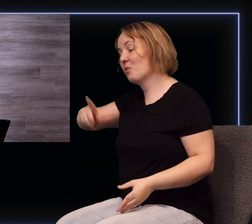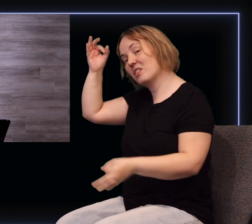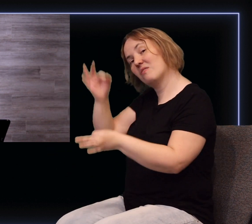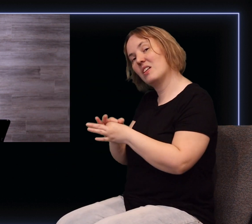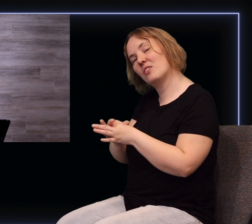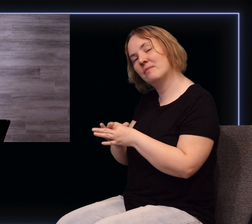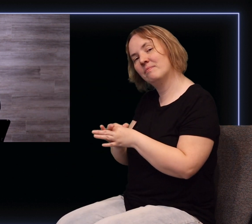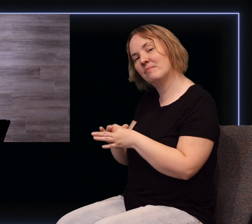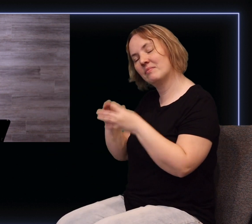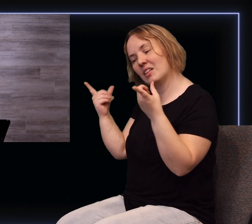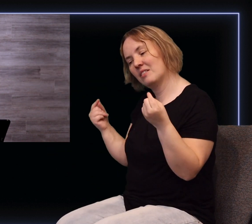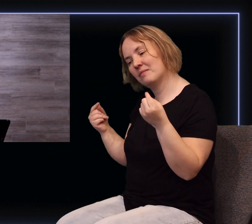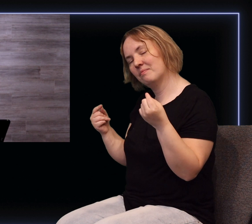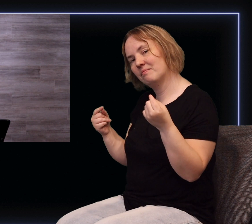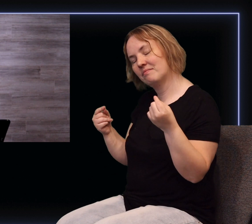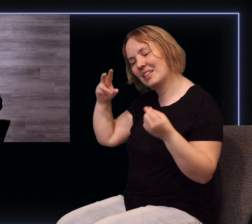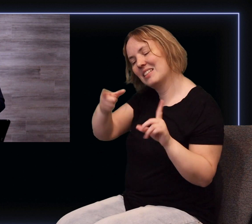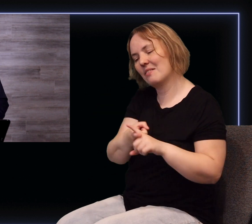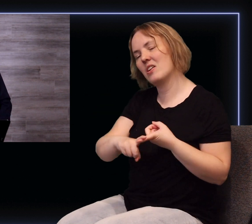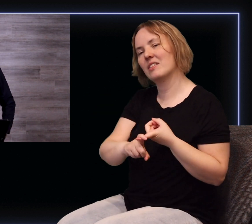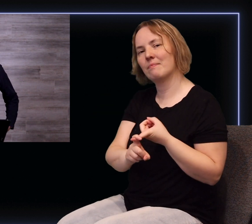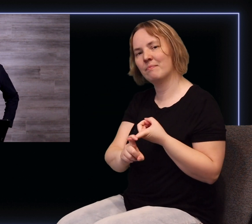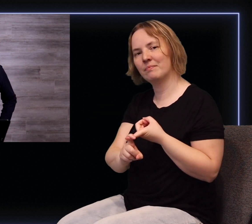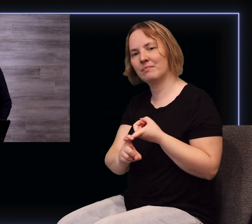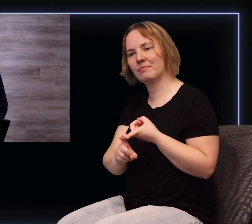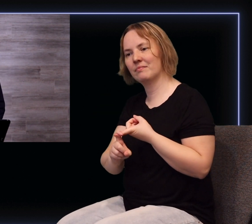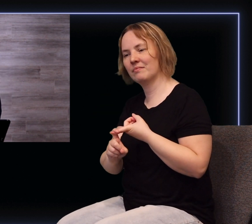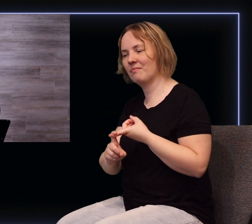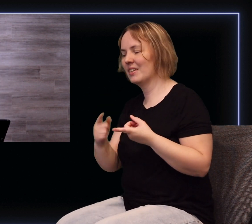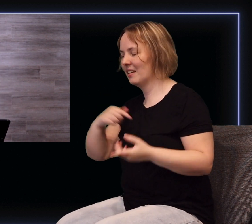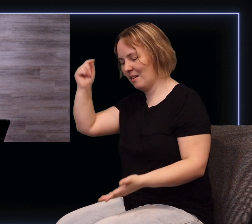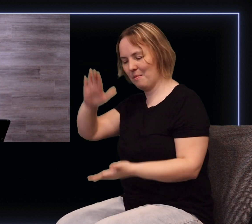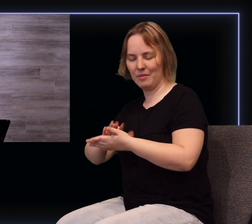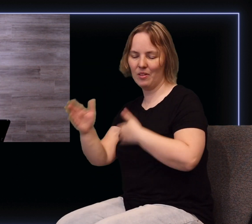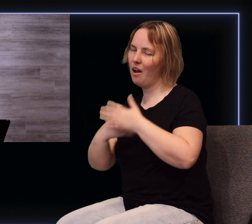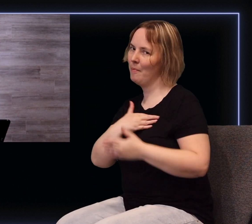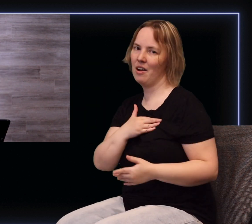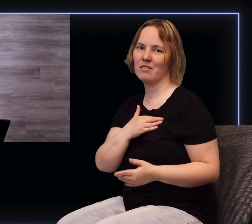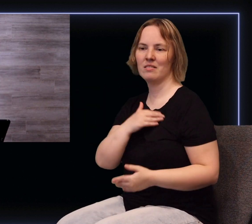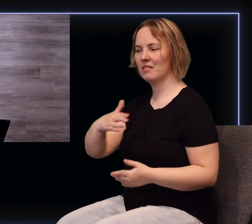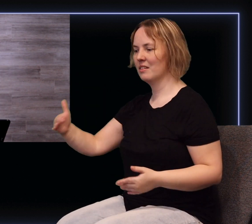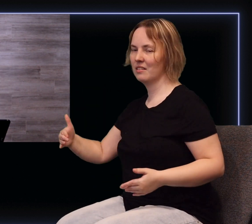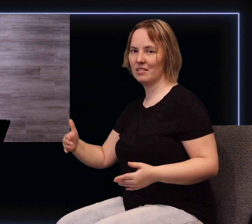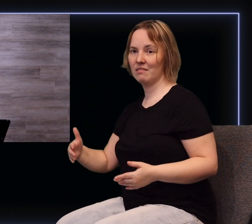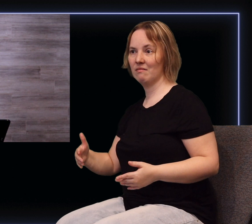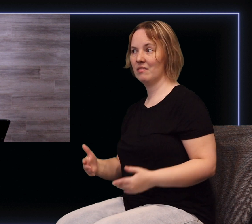you see friends I really believe with all my heart that things that were foretold by Jesus and the prophets